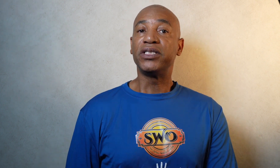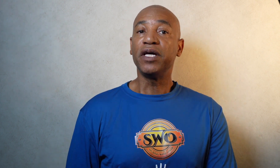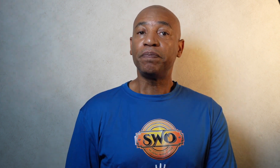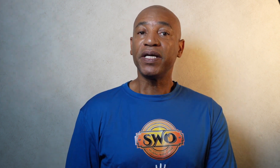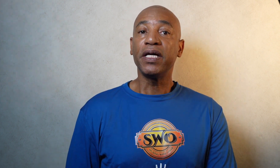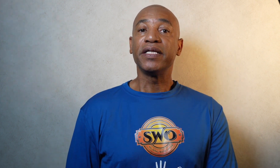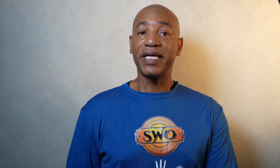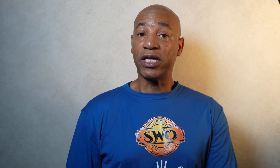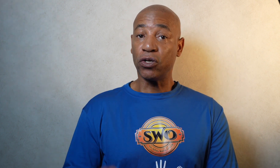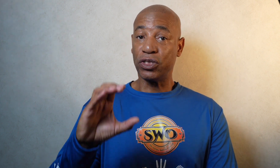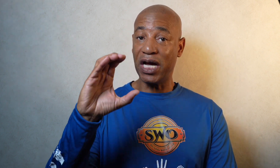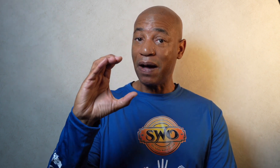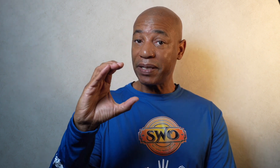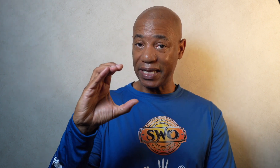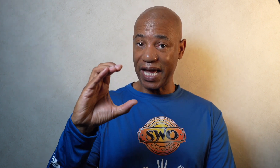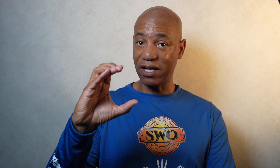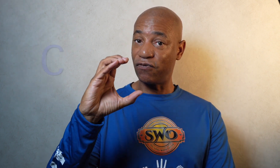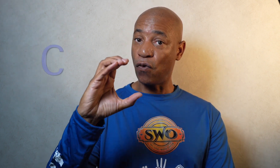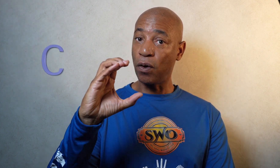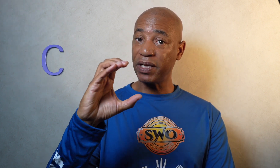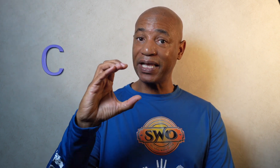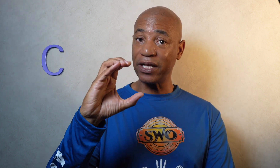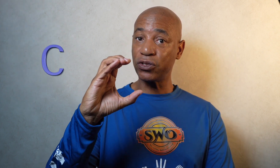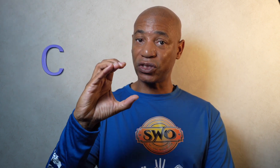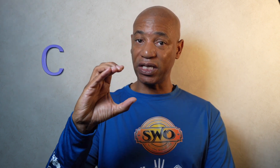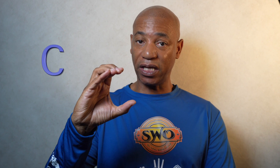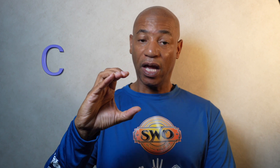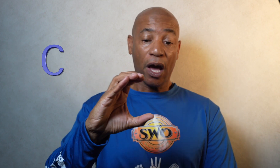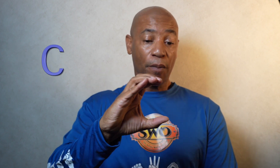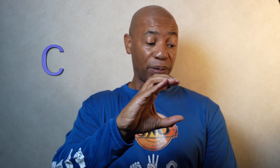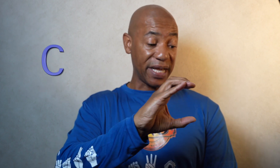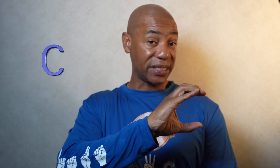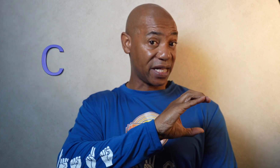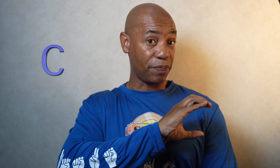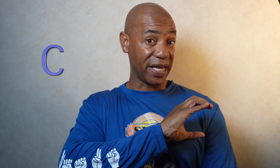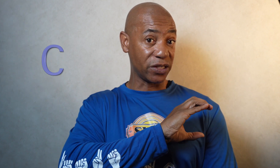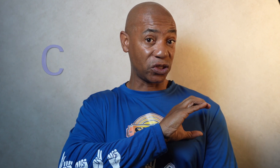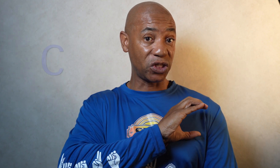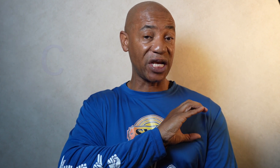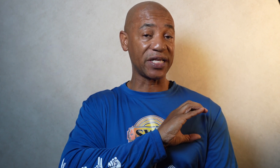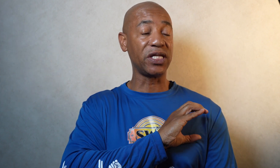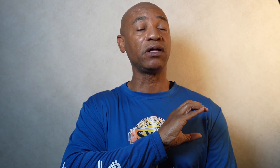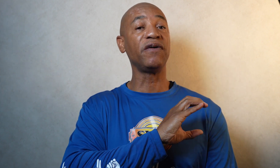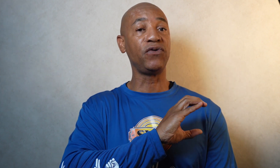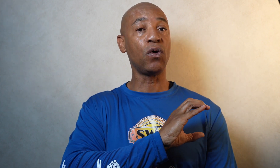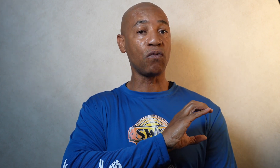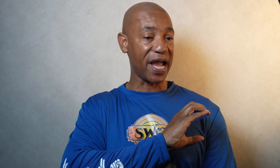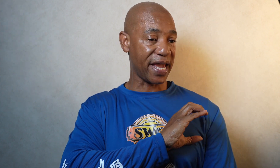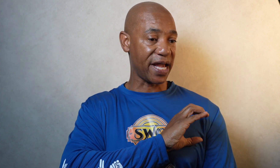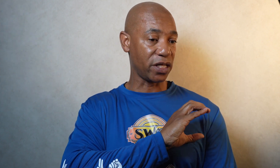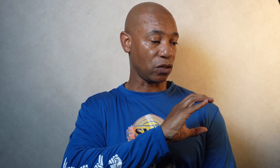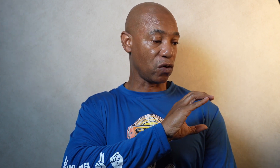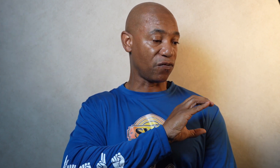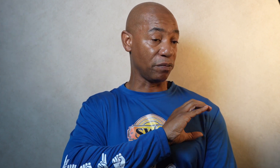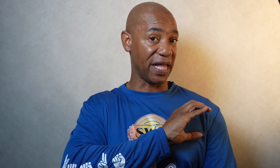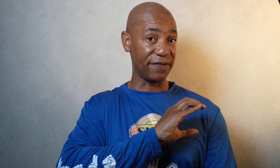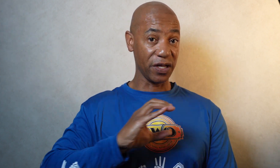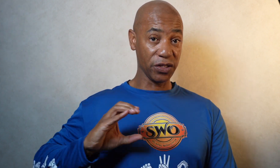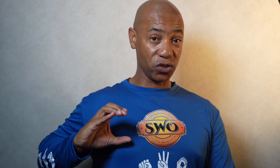Simply take your dominant hand form the letter c. Place it up against the chest. Now if you're right hand it'll go from left to